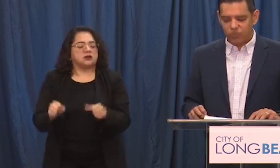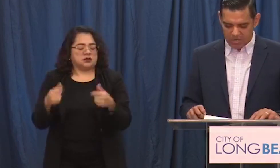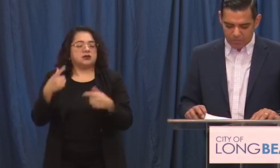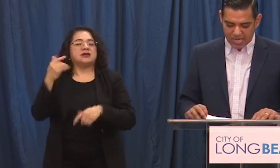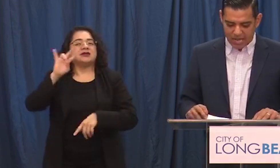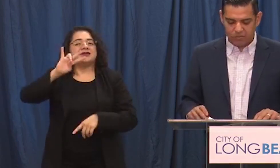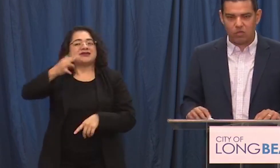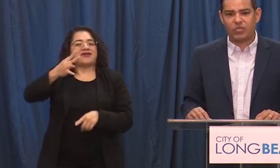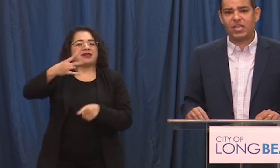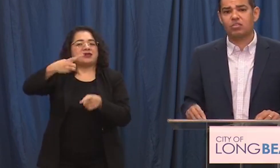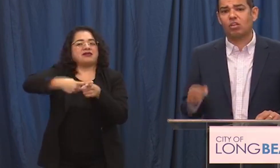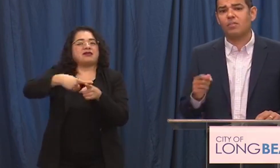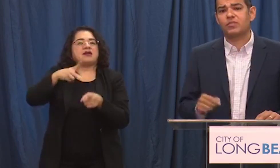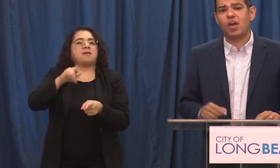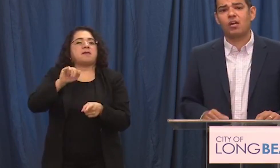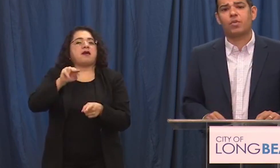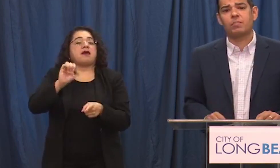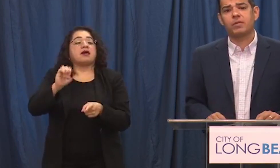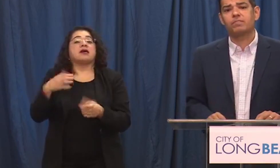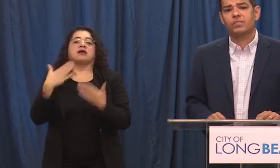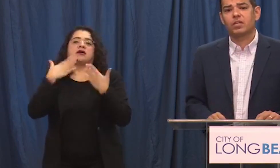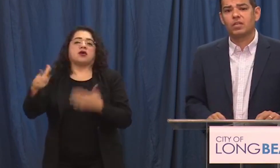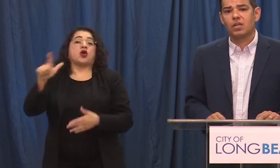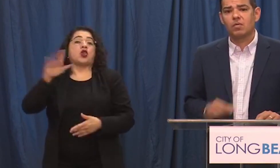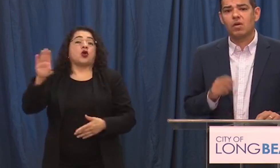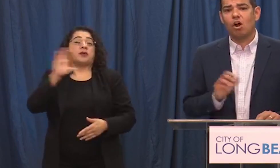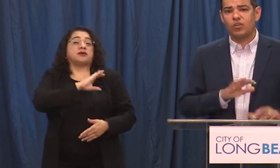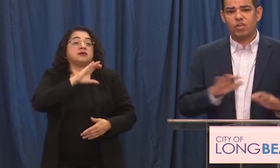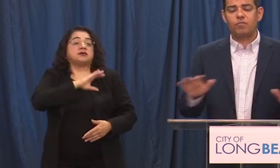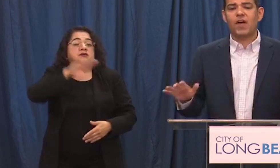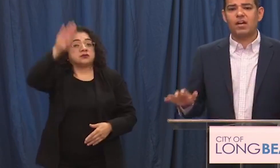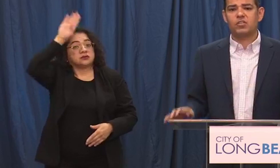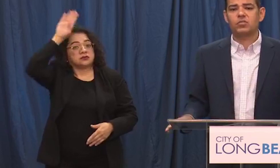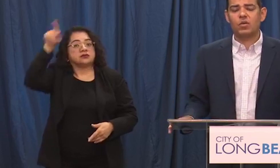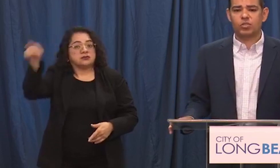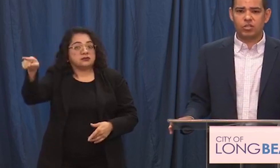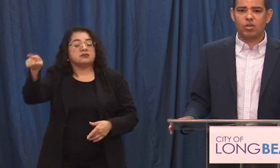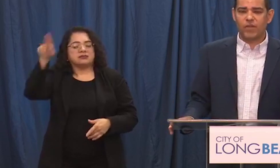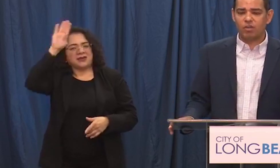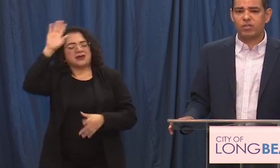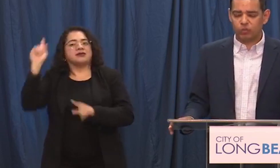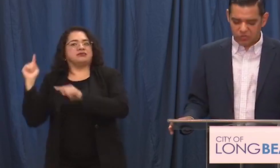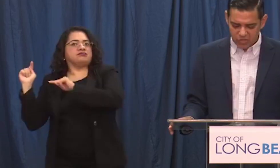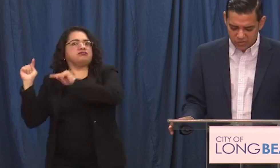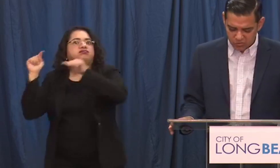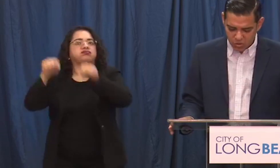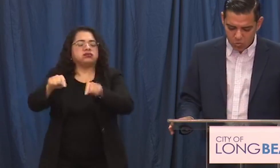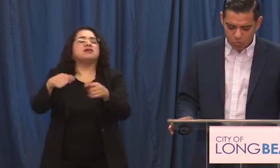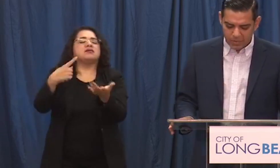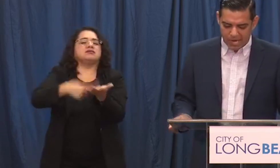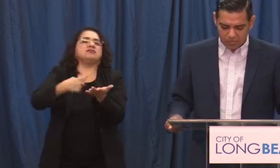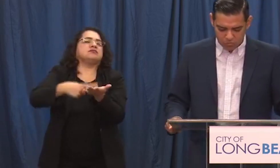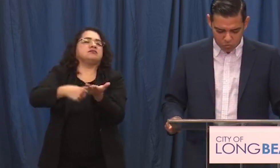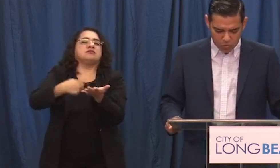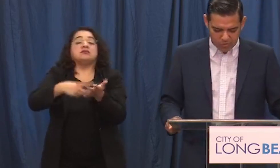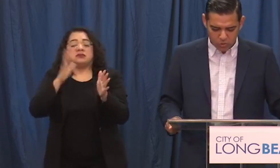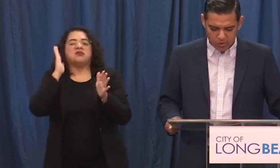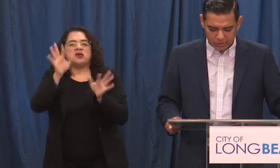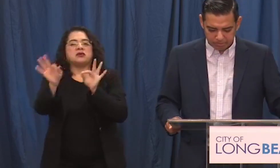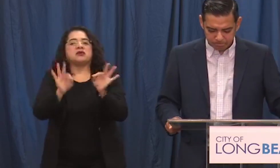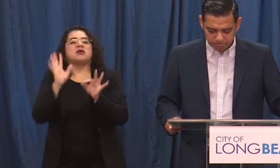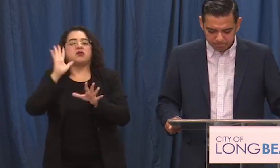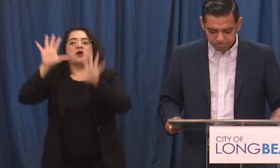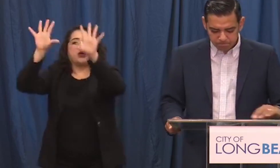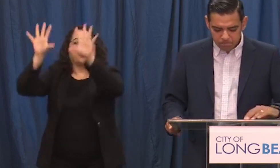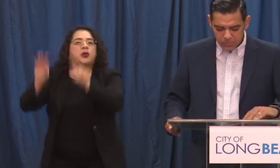of 7th and Pine Avenue and thanks to the Long Beach Fire Department all the other fires which the fire chief will discuss were put out rather